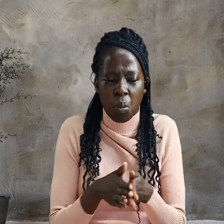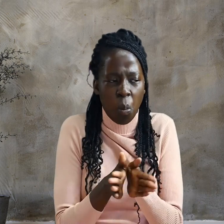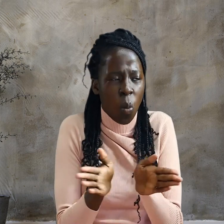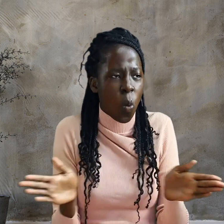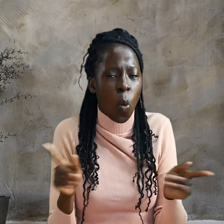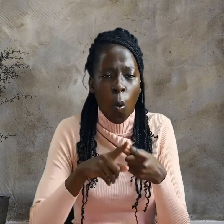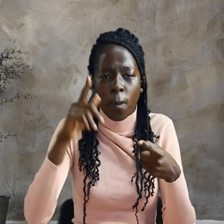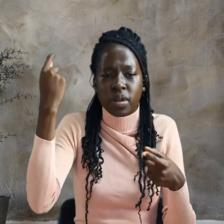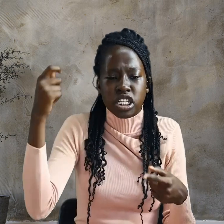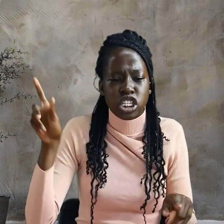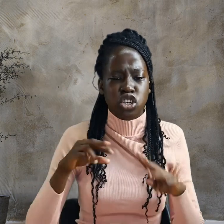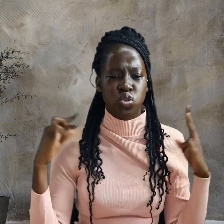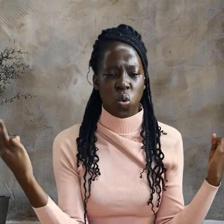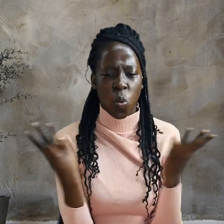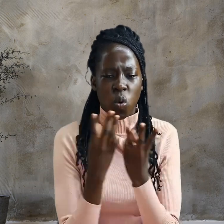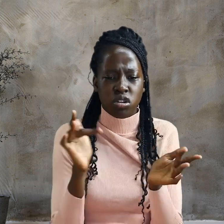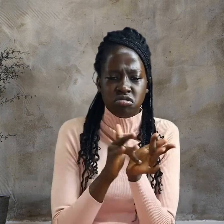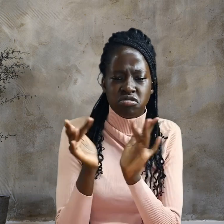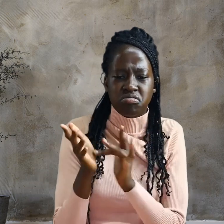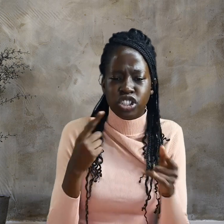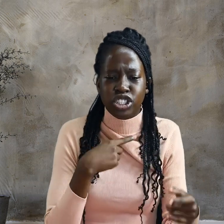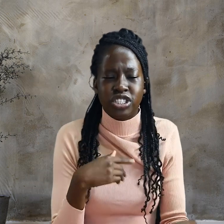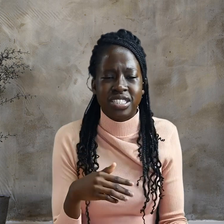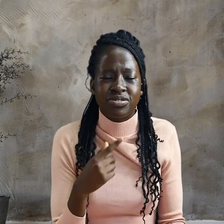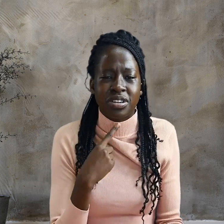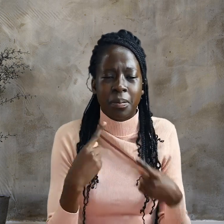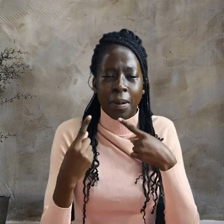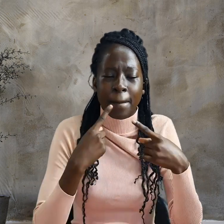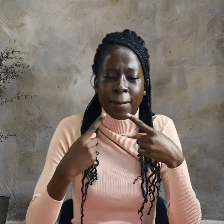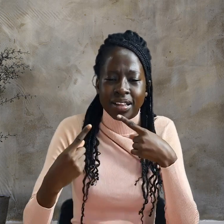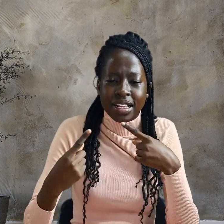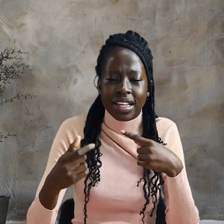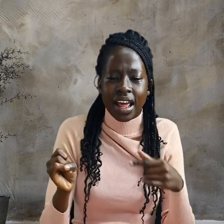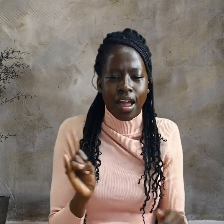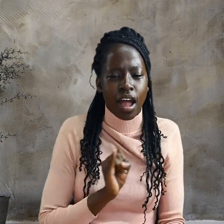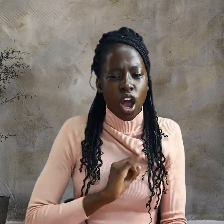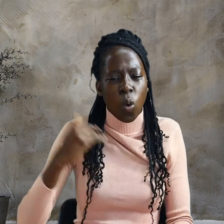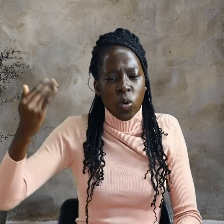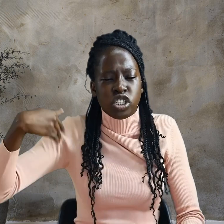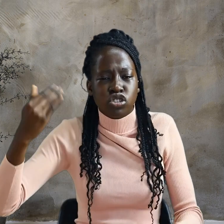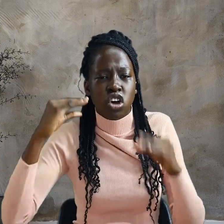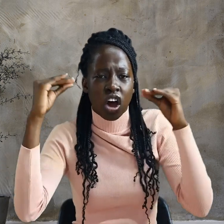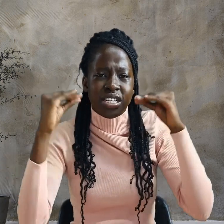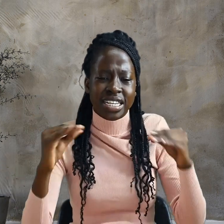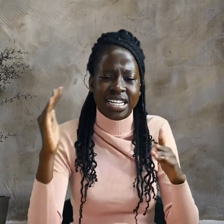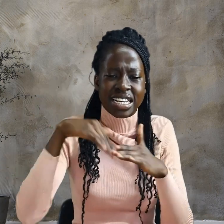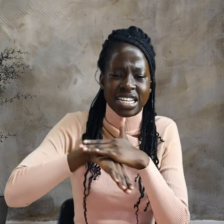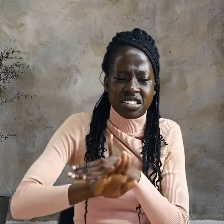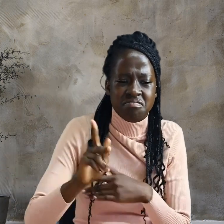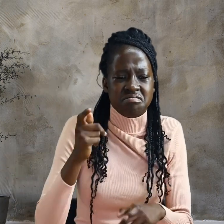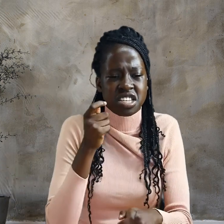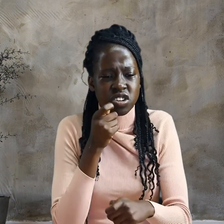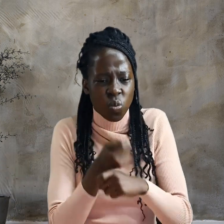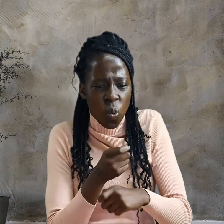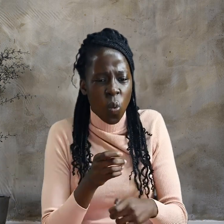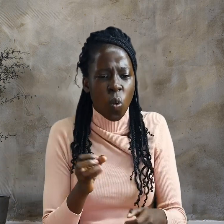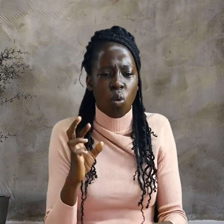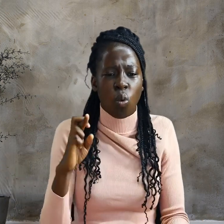spoken openly to the world, Jesus replied. I always taught in synagogues or at the